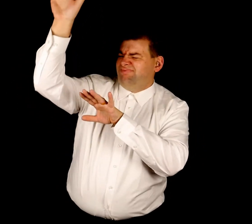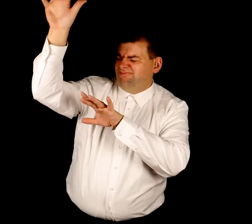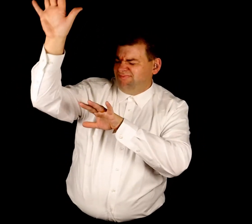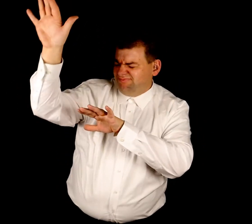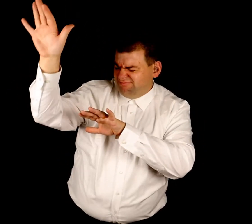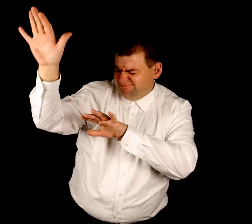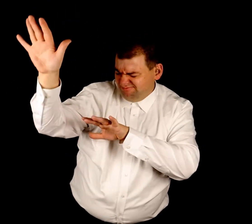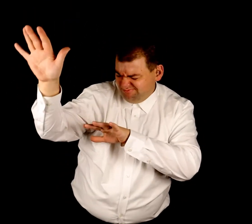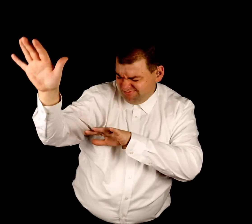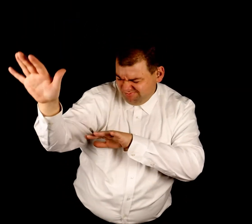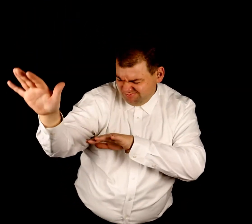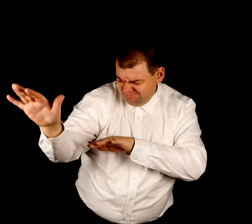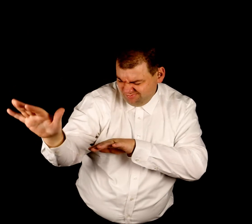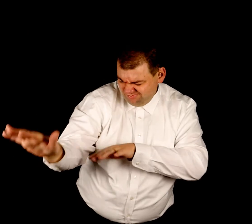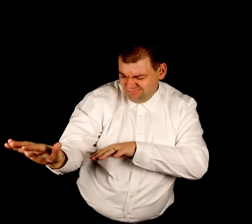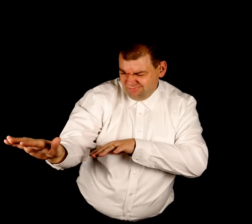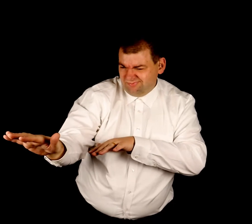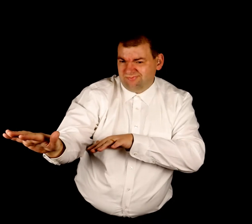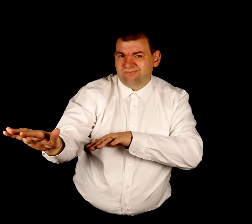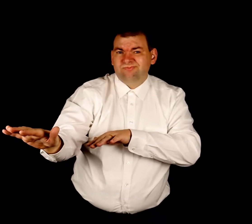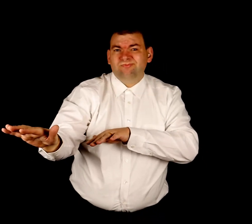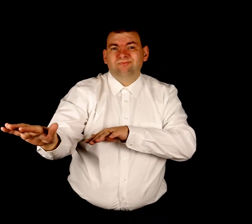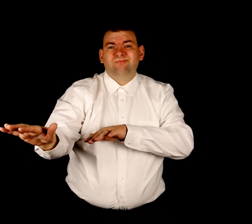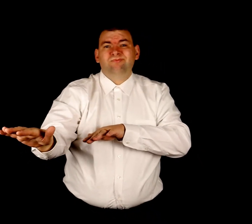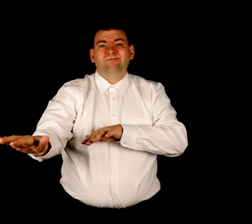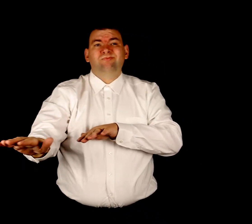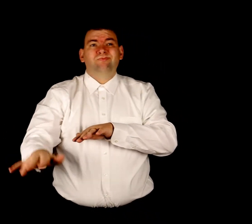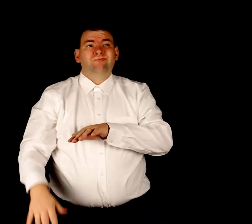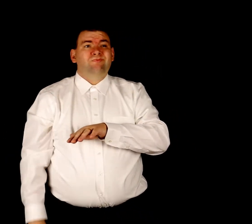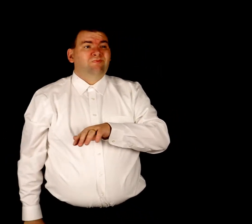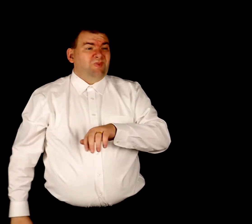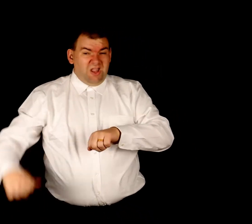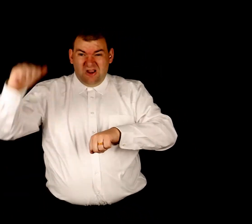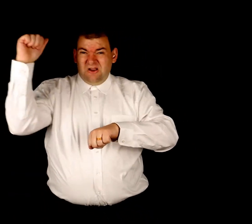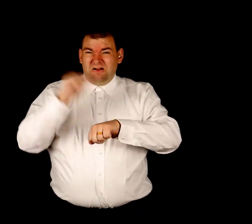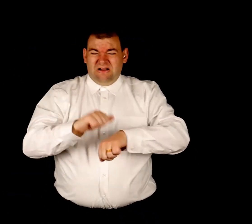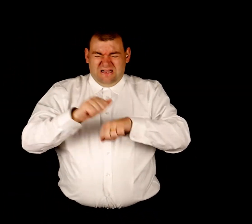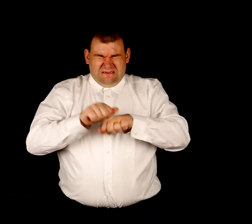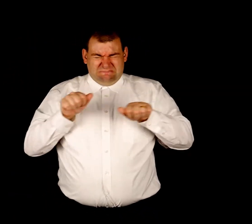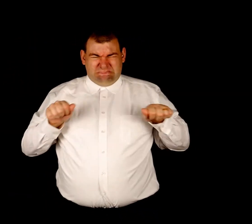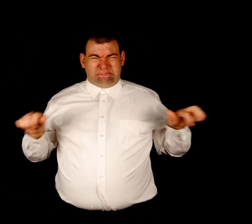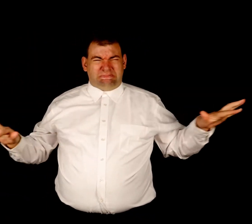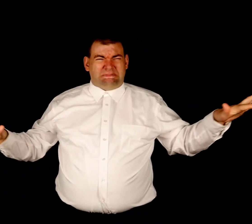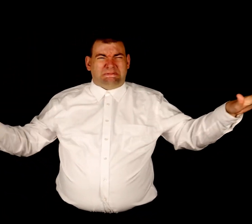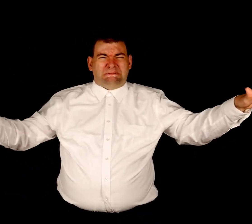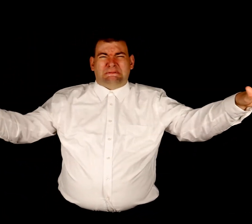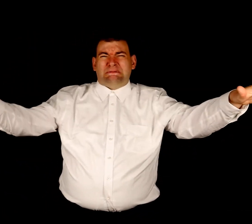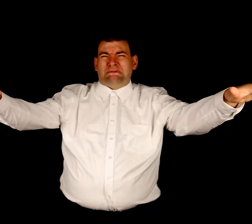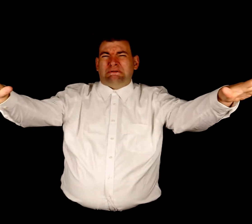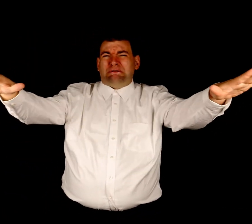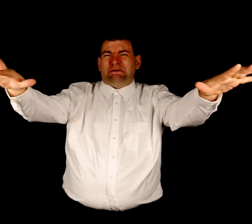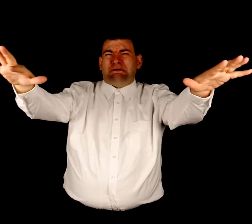made them low Where there were stones